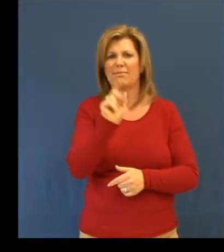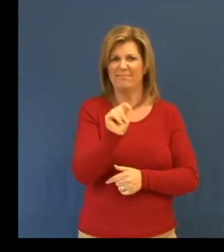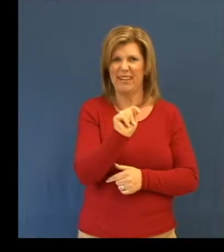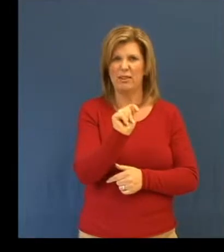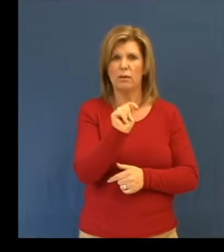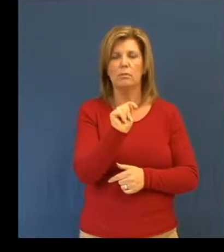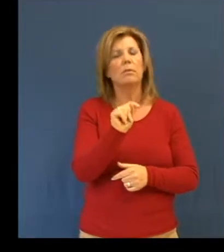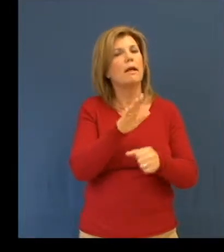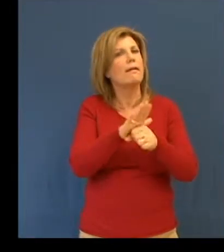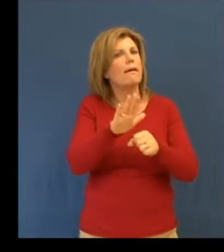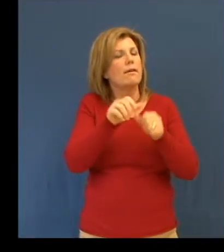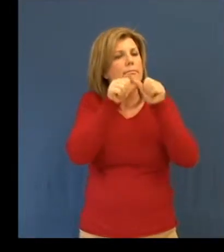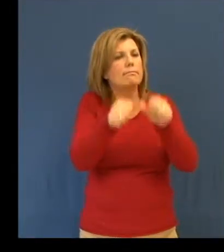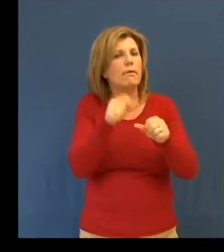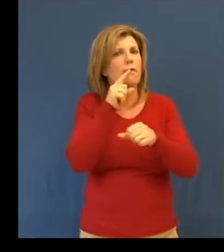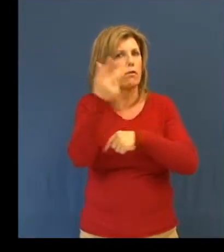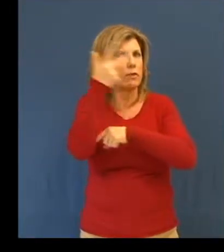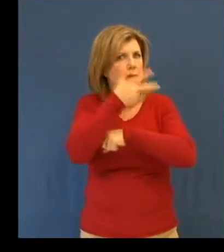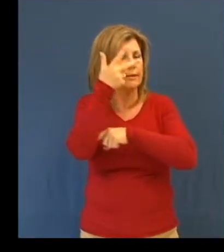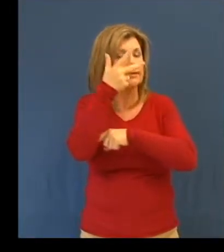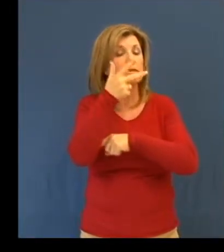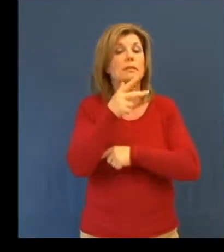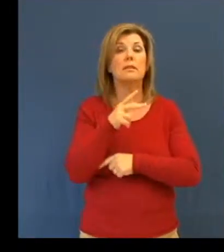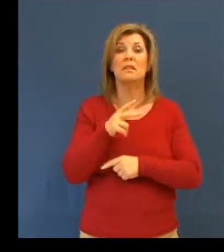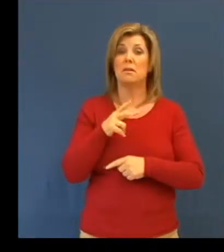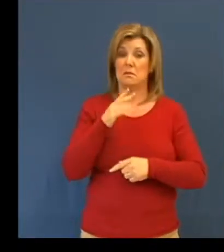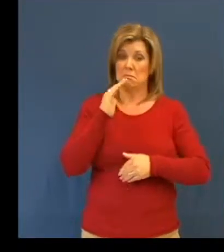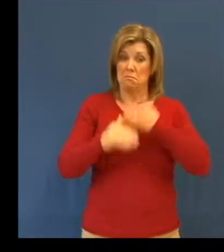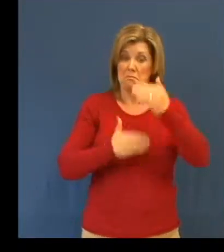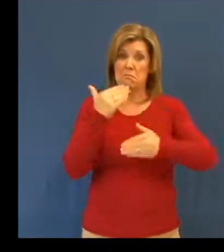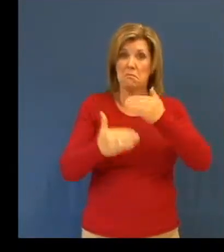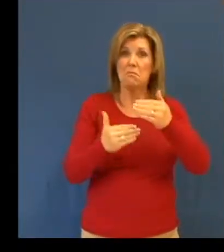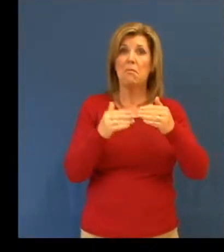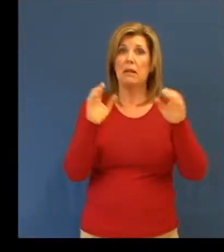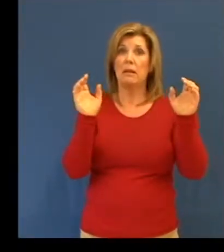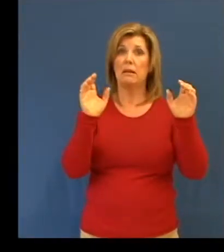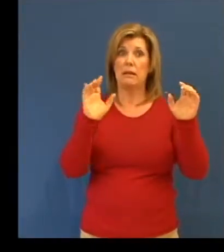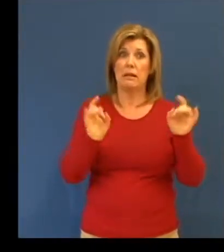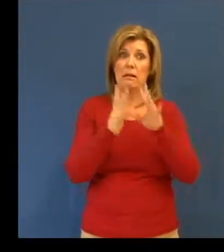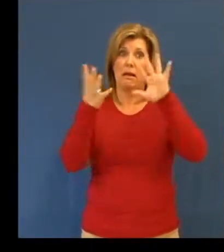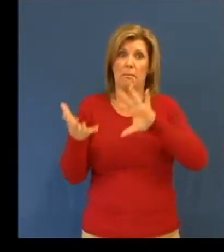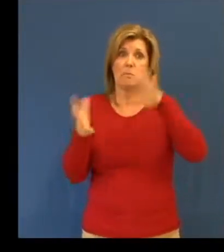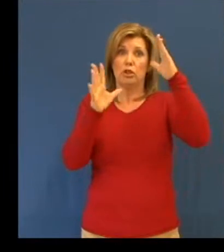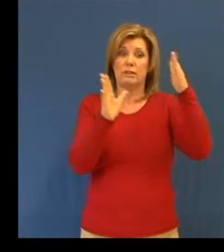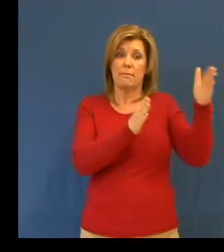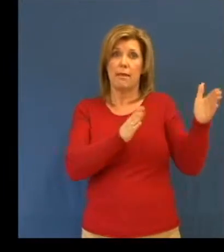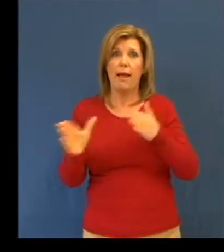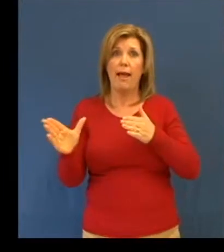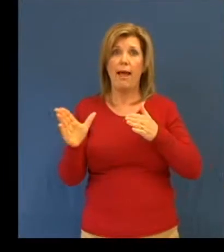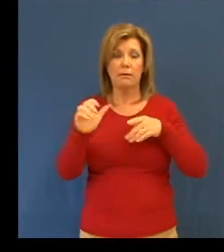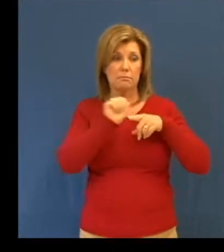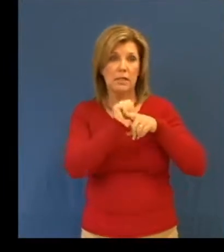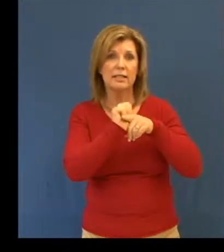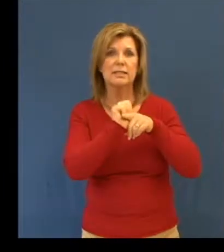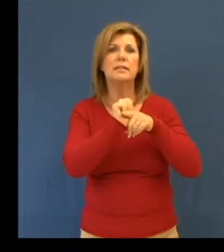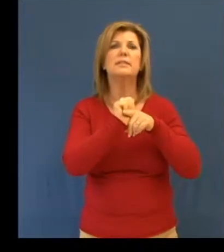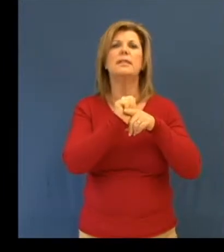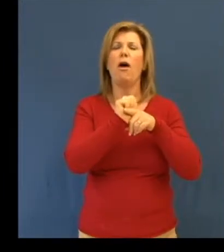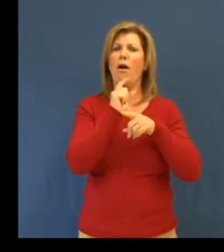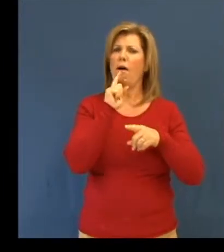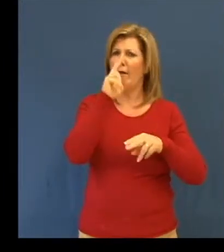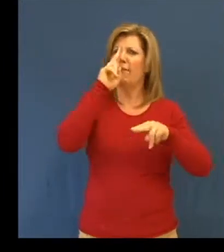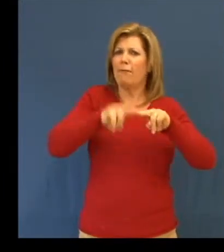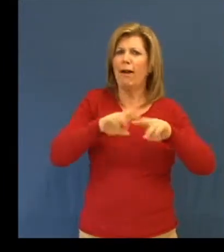-hour period. Exercising your emergency plan can be a fun family activity and will ensure